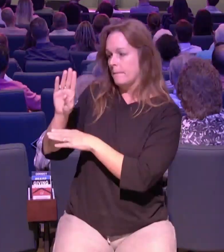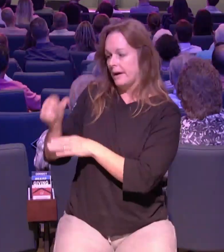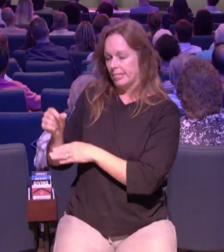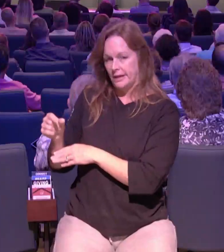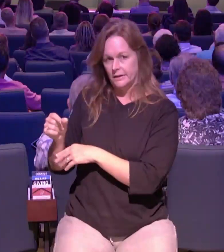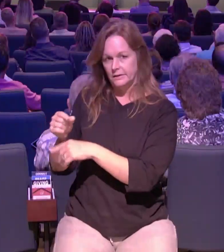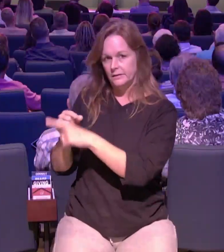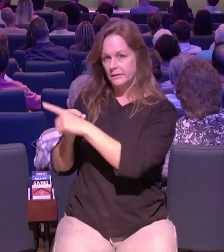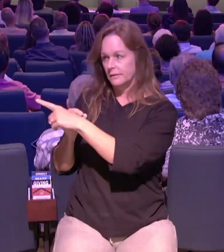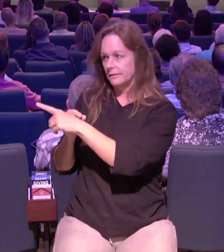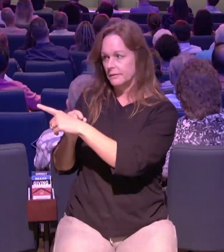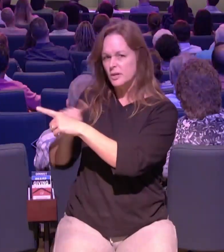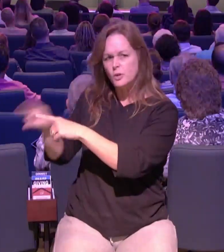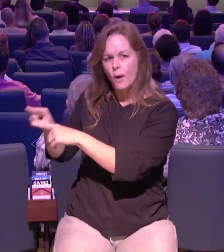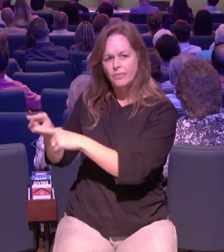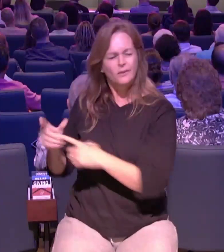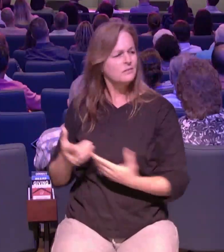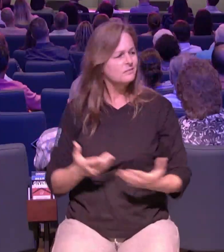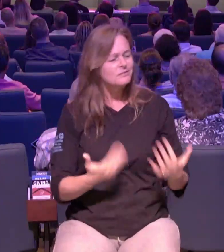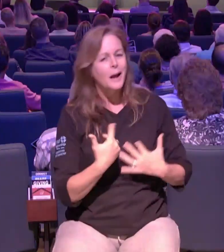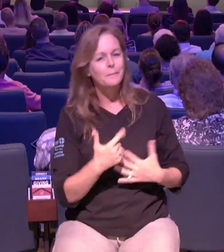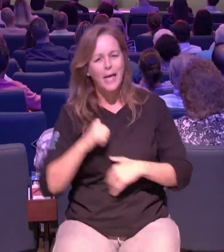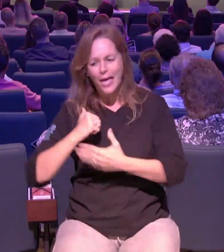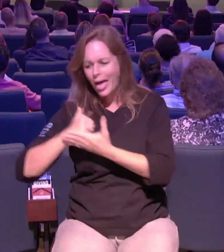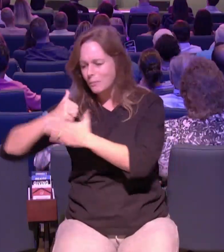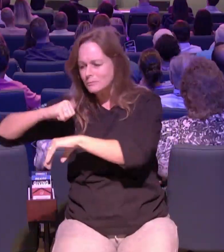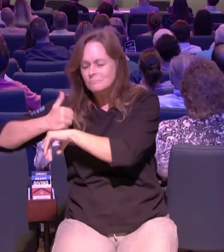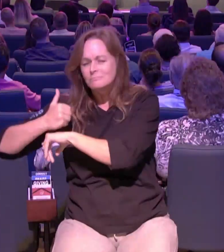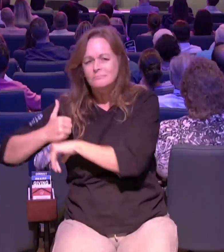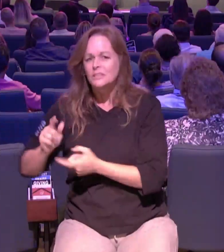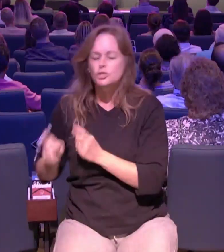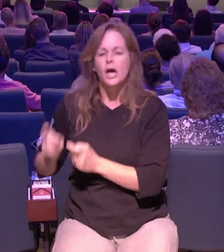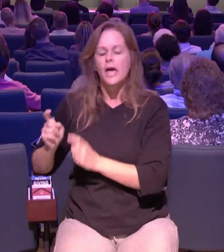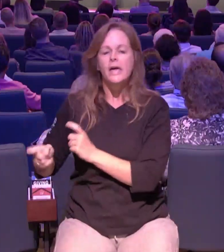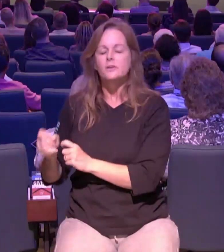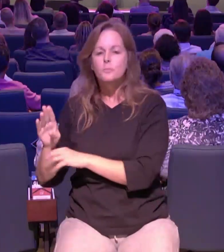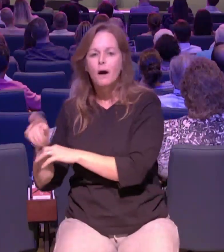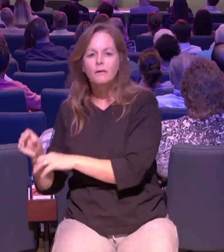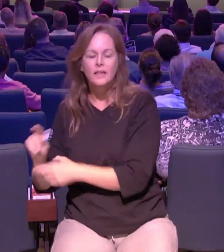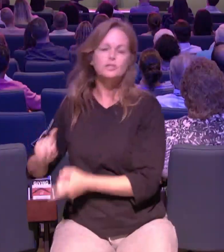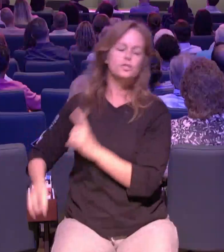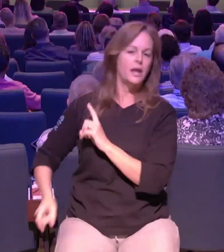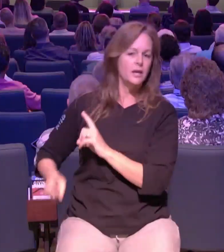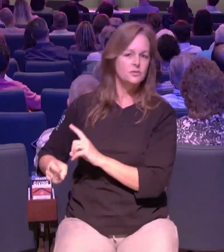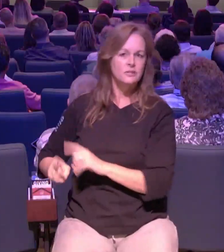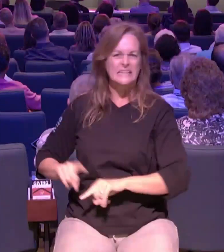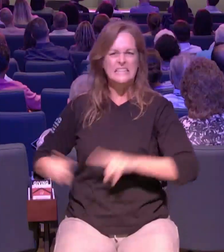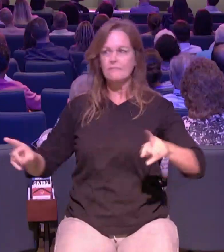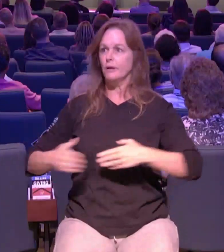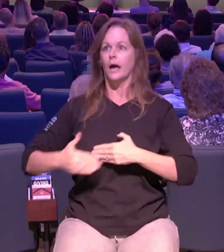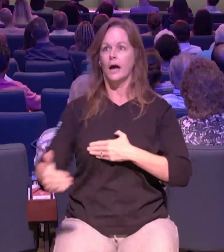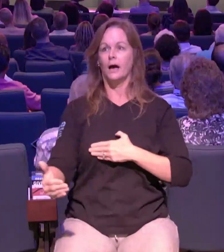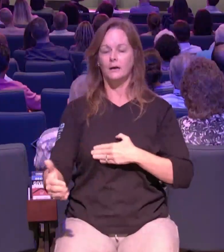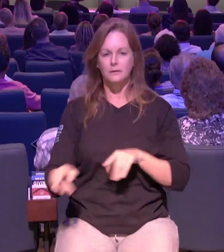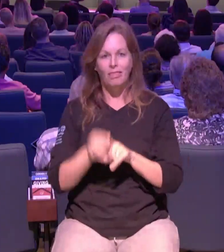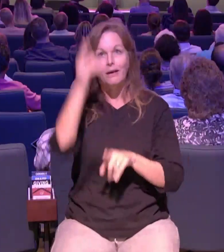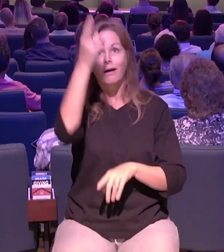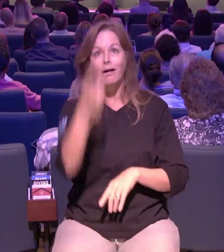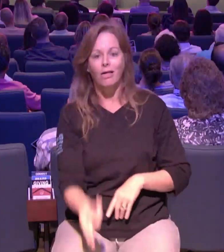if you want to see god do these things and we've never seen him do if we want to see this the first thing is you got to pick up the